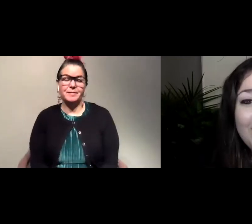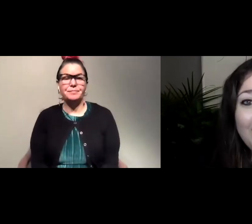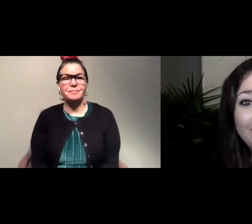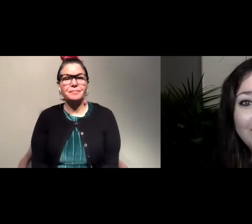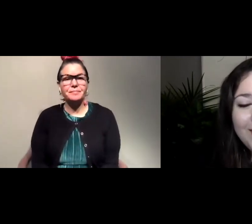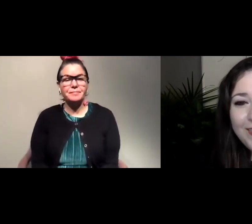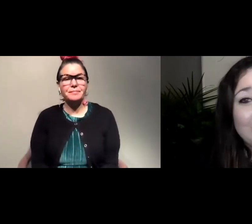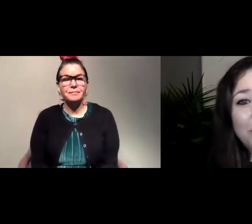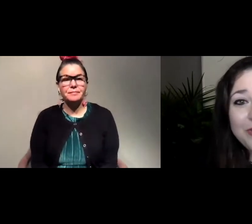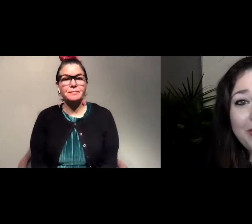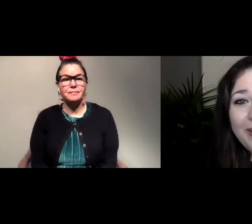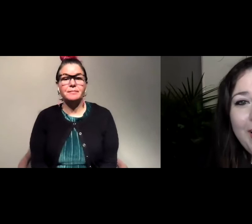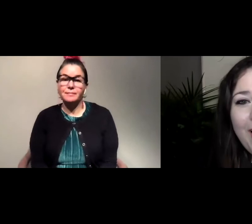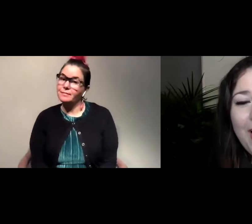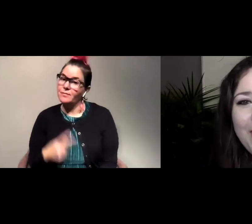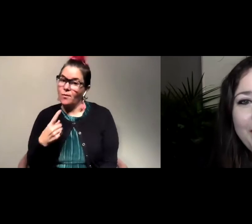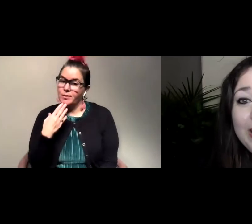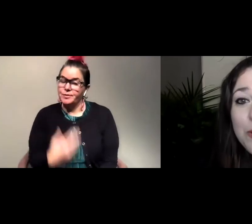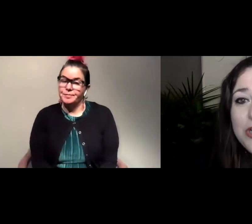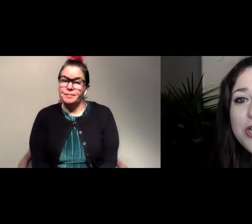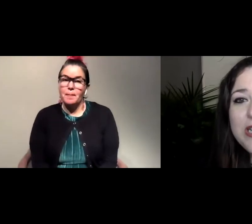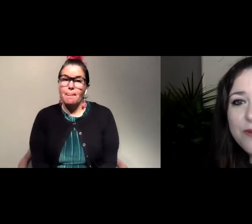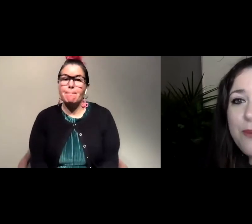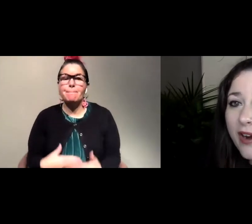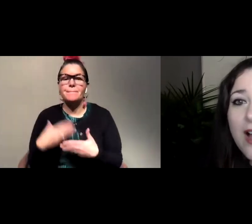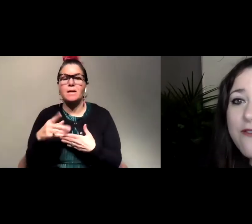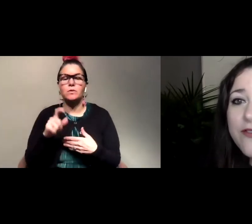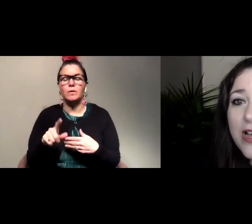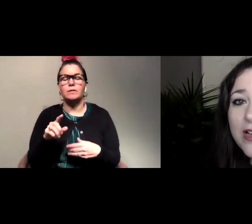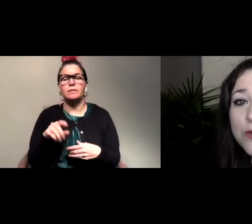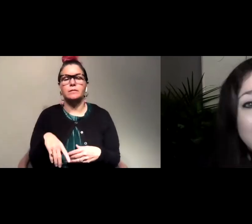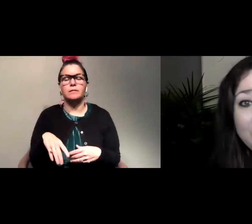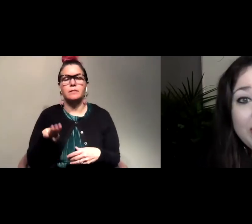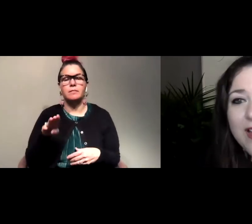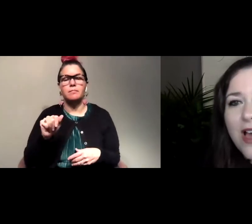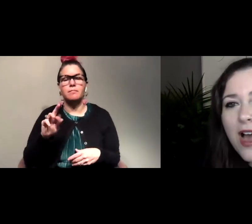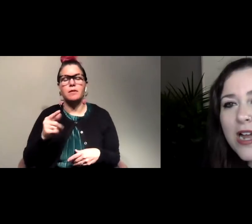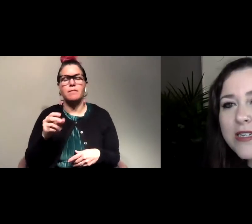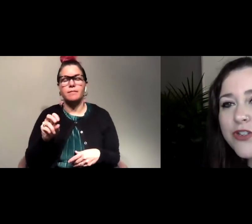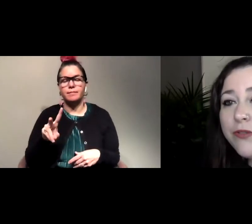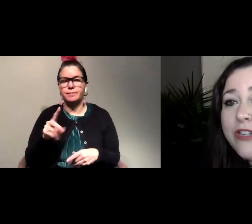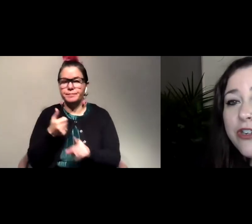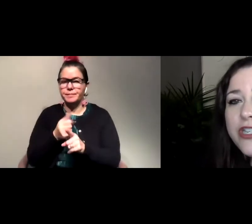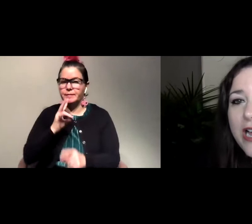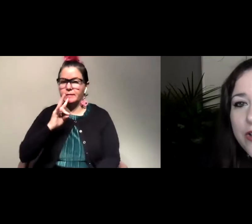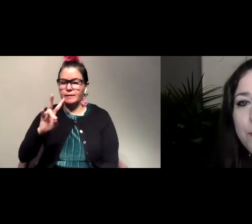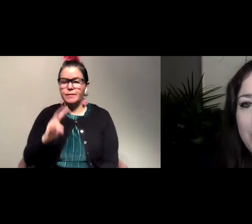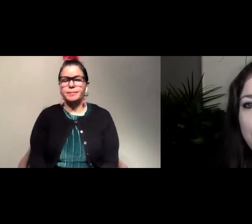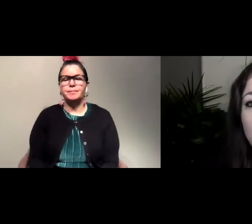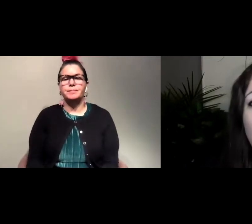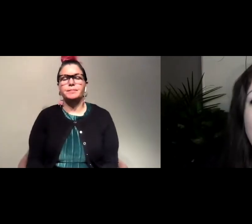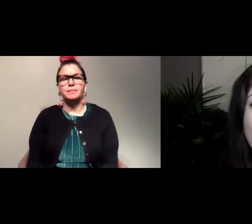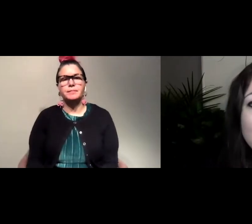yeah that's always good the next question is from Bhargav who's seven does your research tell